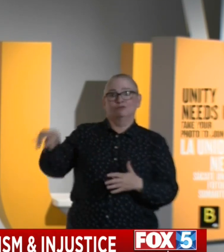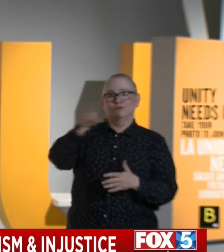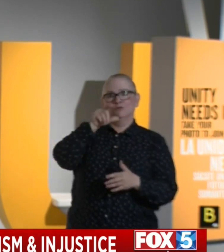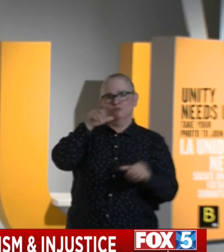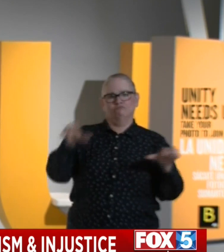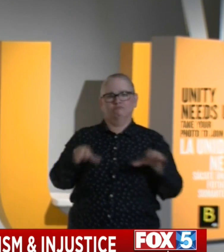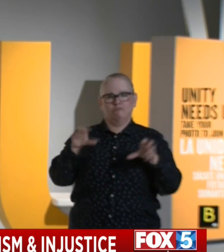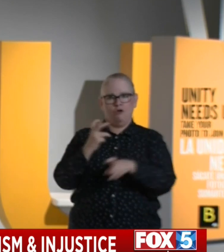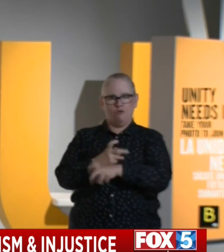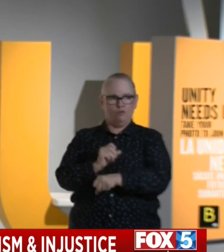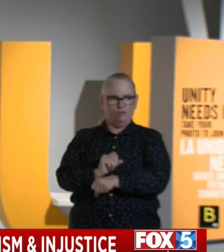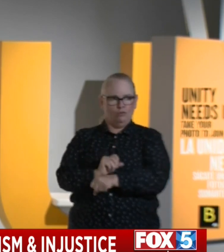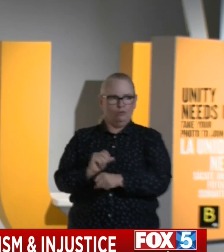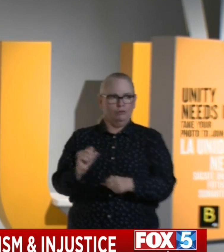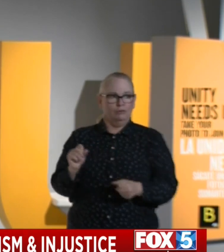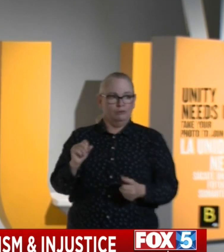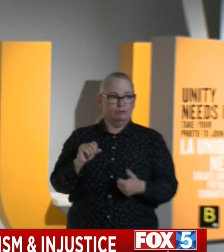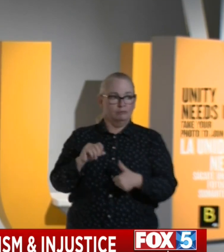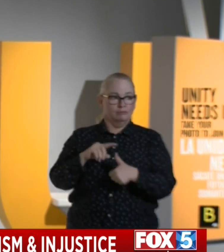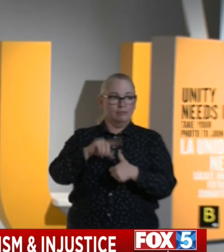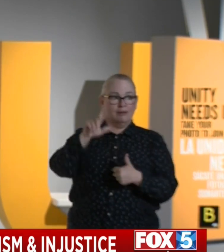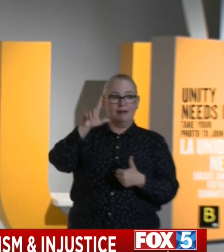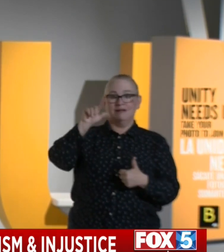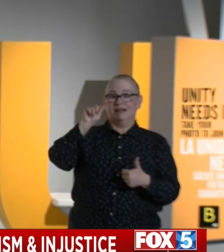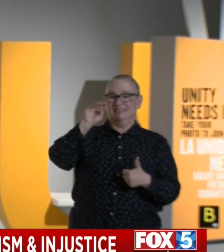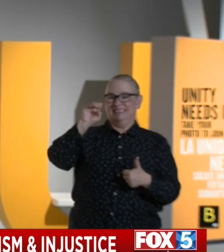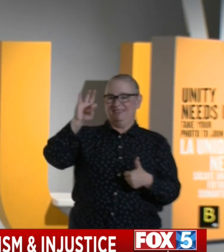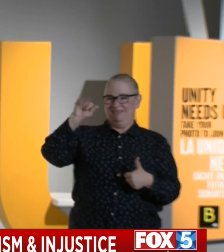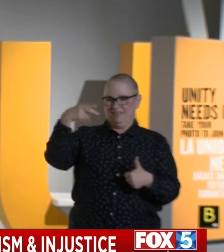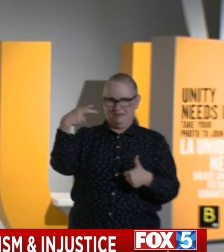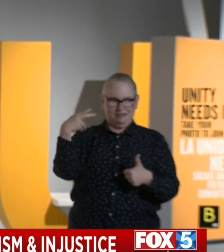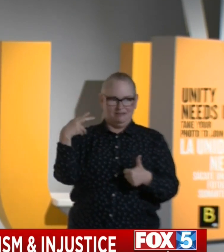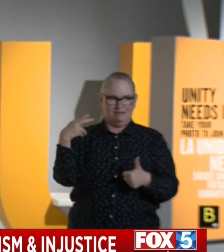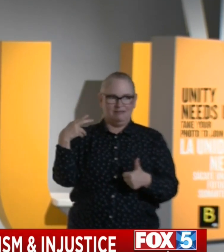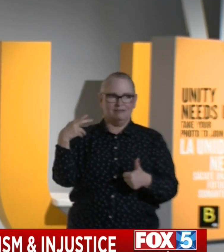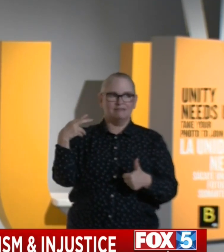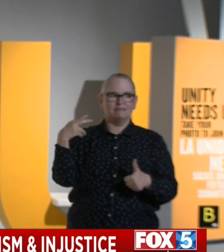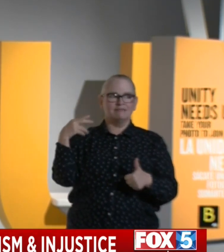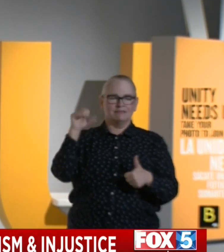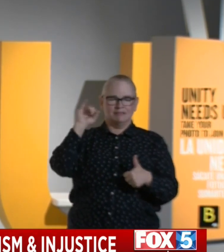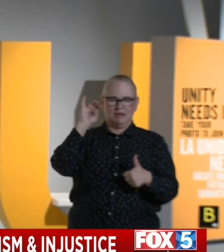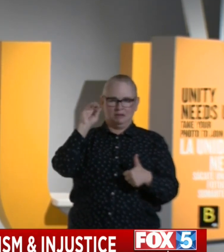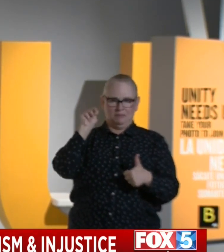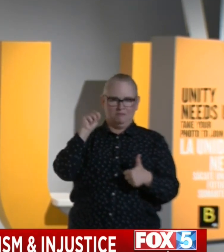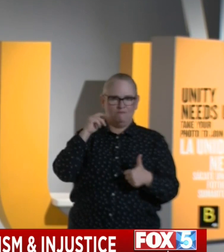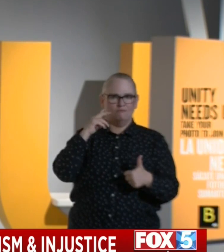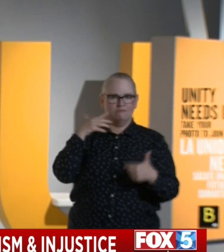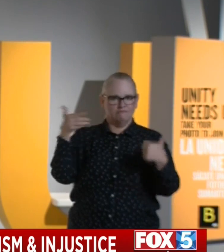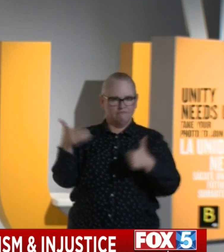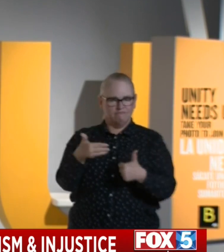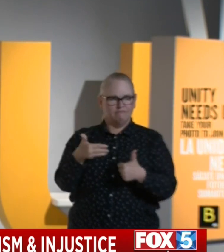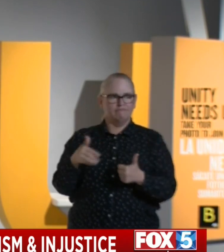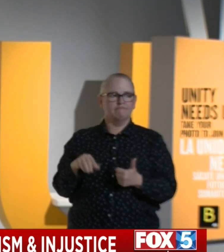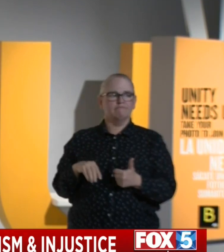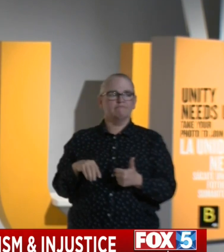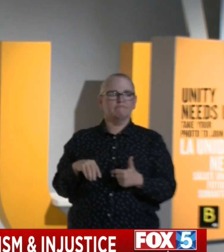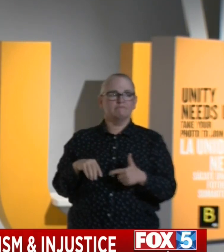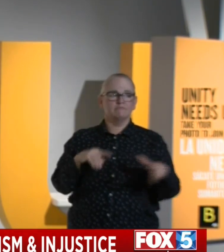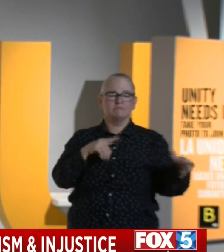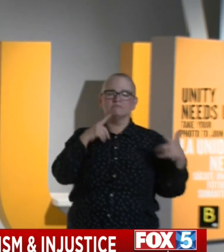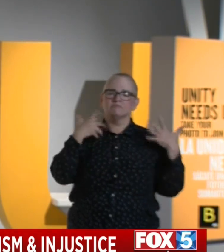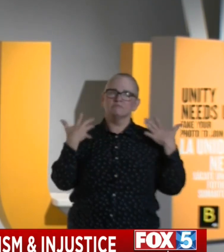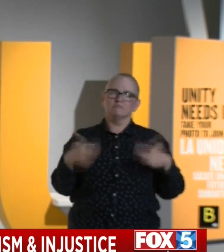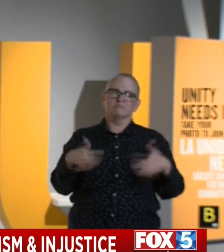One is Latifah Simon, social justice warrior who's been on the front lines of this cause for years and years. Ron Davis,